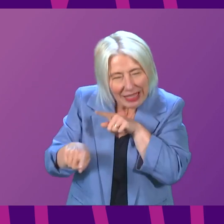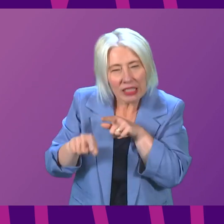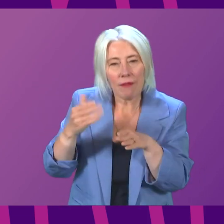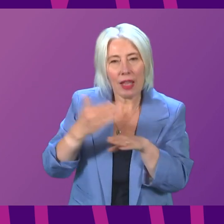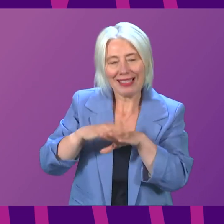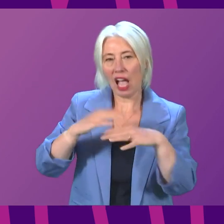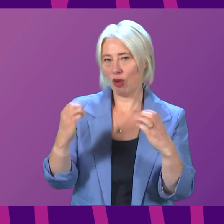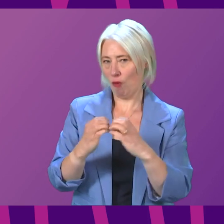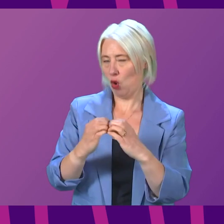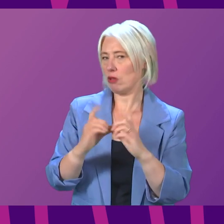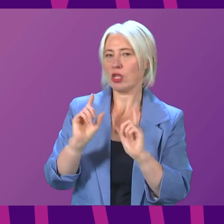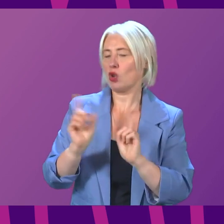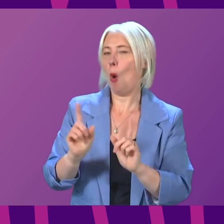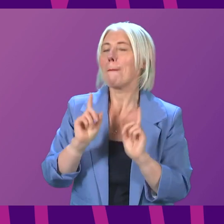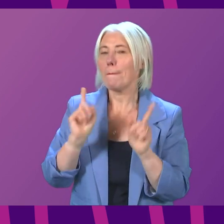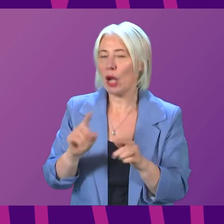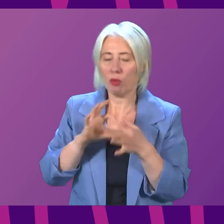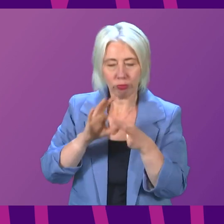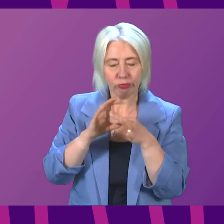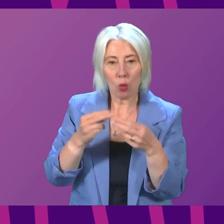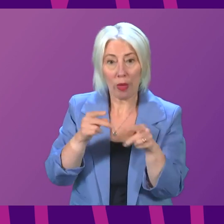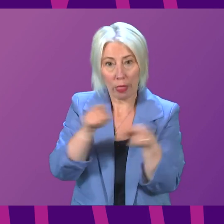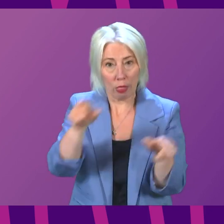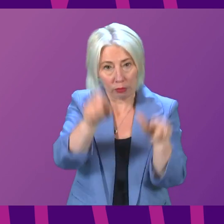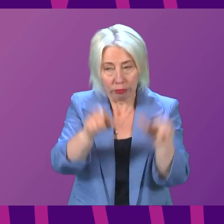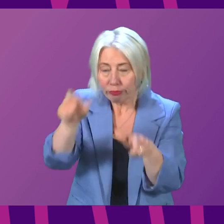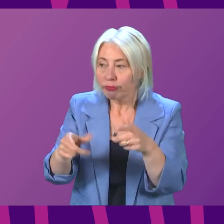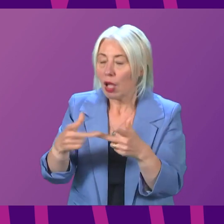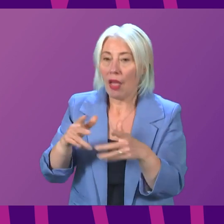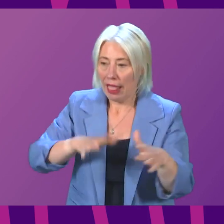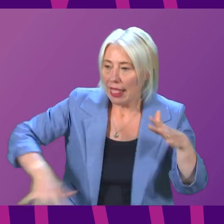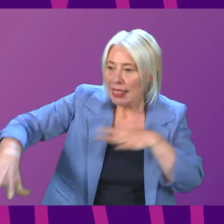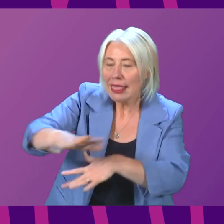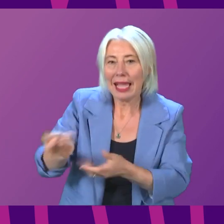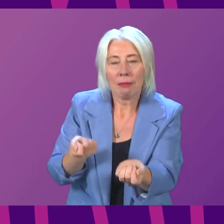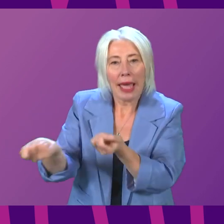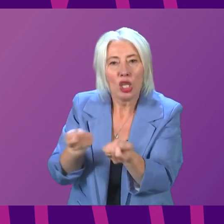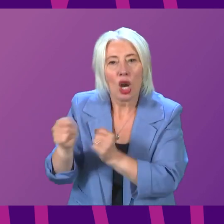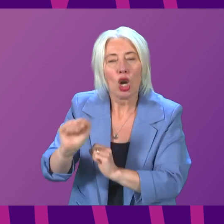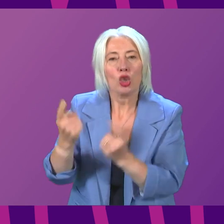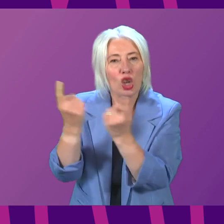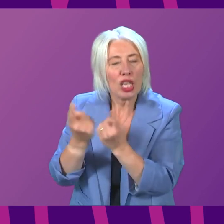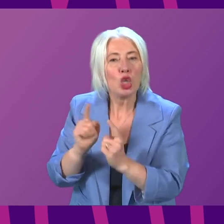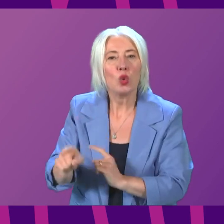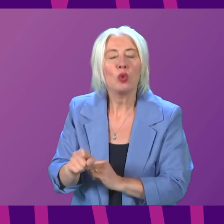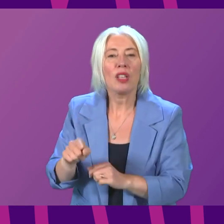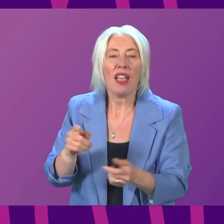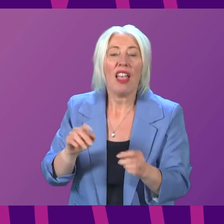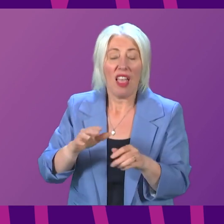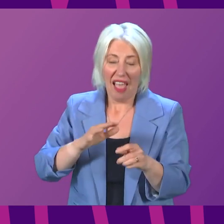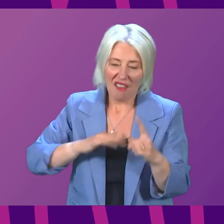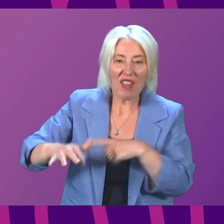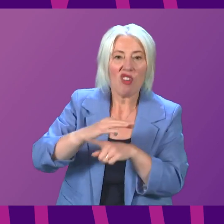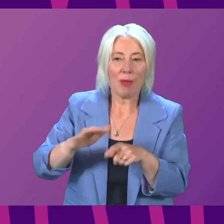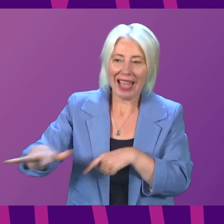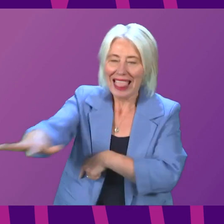that issue. However, we are committed to engaging with gamekeepers and other land managers on the issues they face. The Environment and Land Reform Minister,